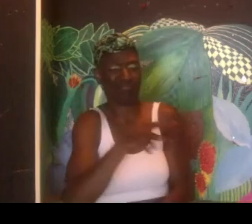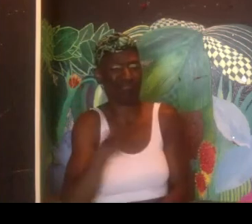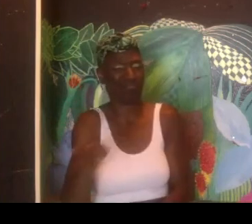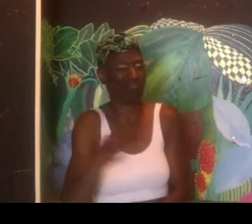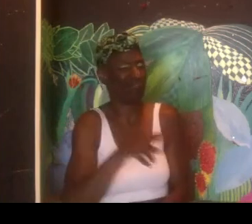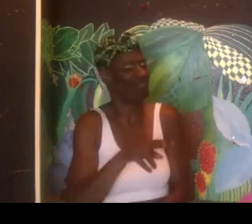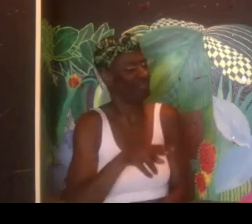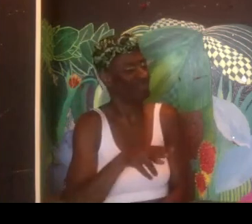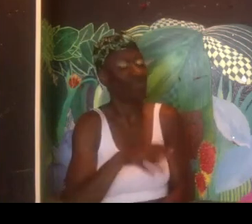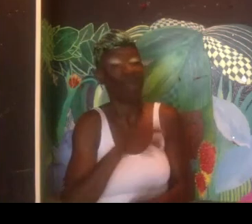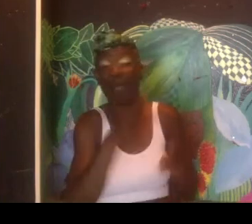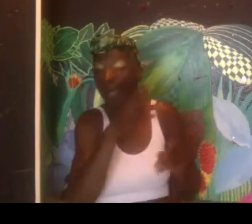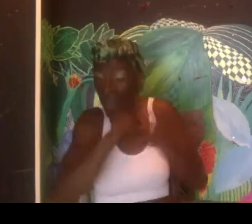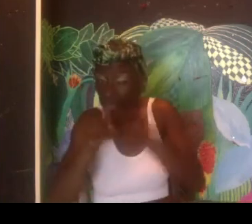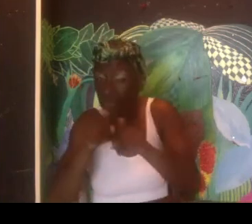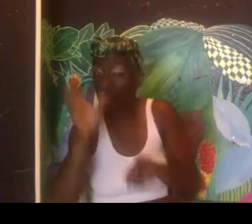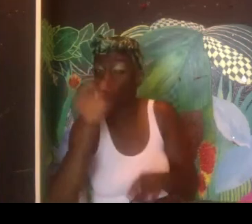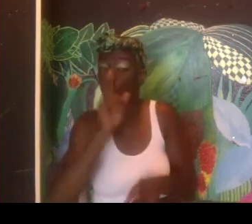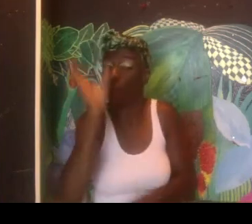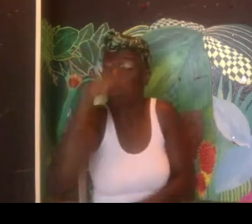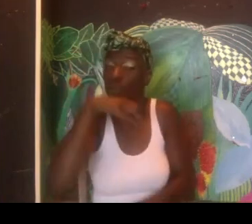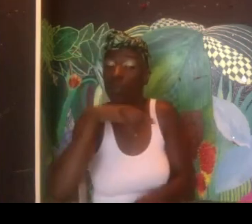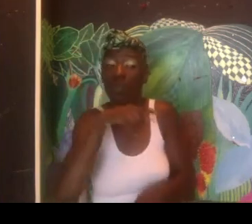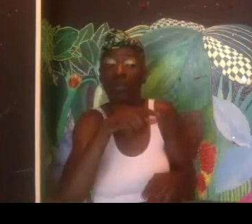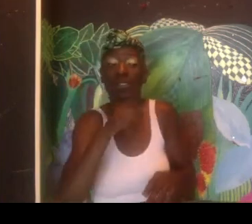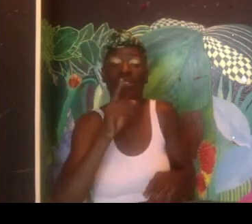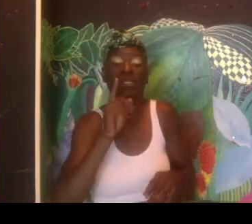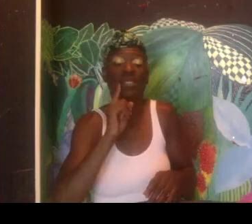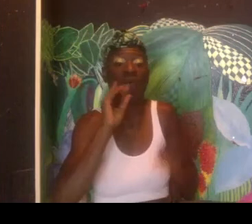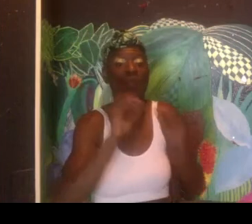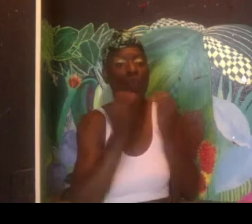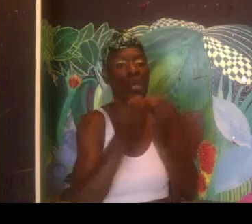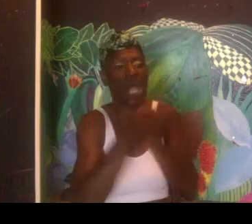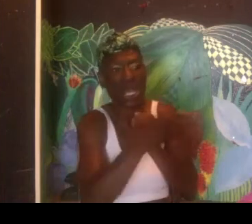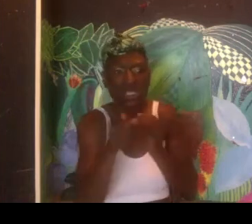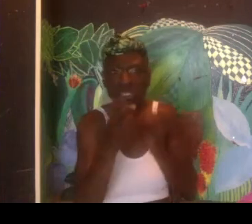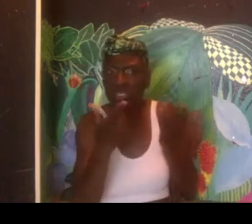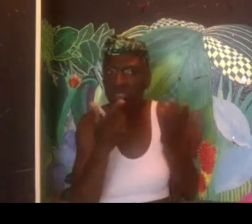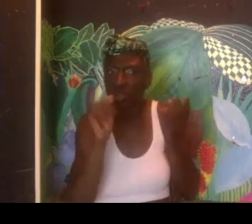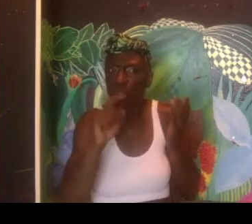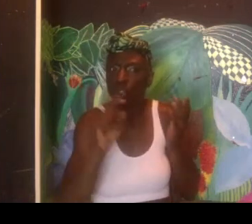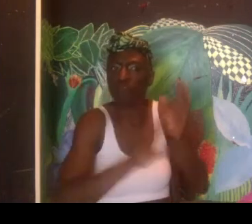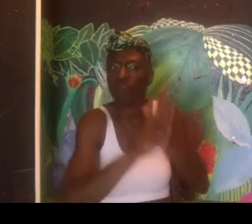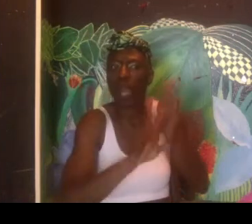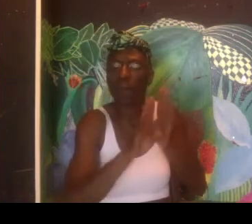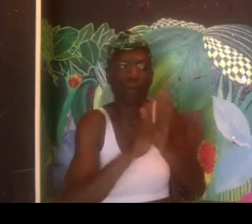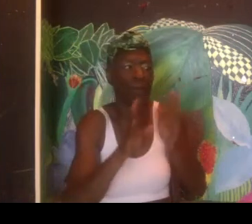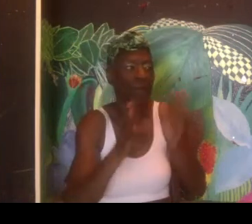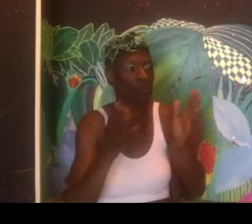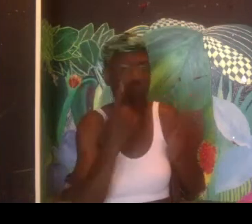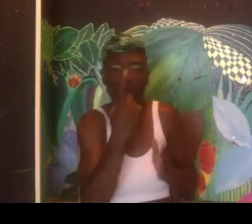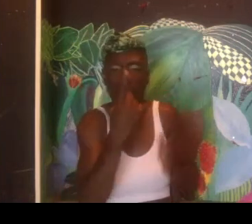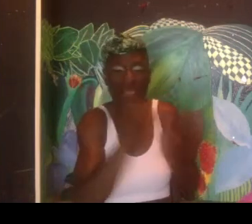tokenism. Just so they can have some colored representation in there. And with Deaf